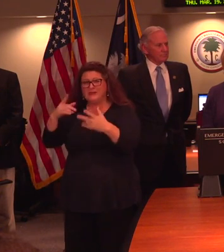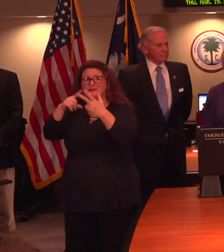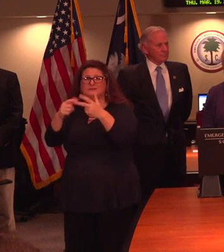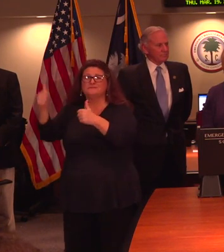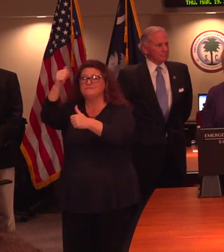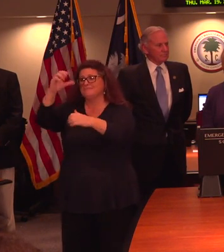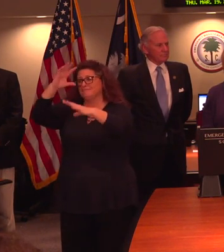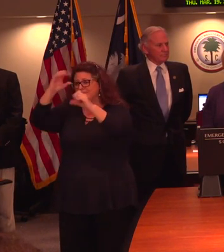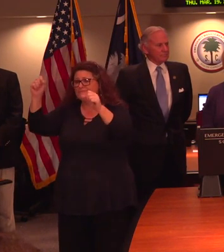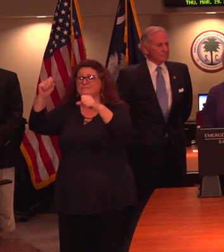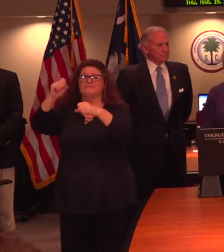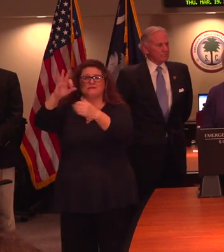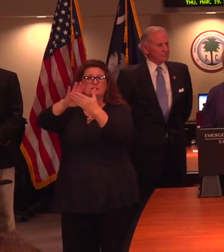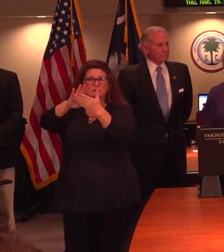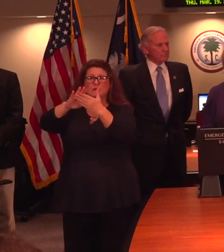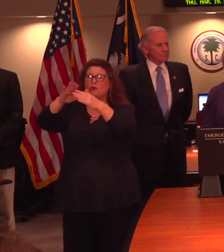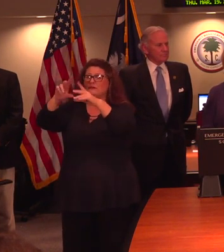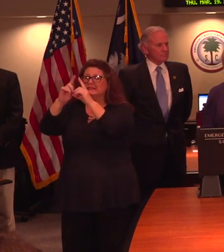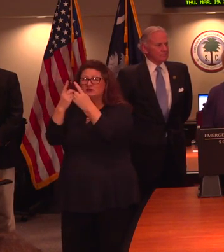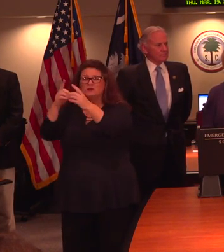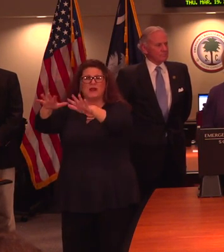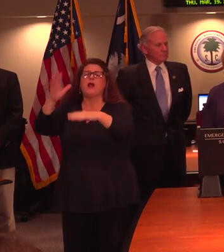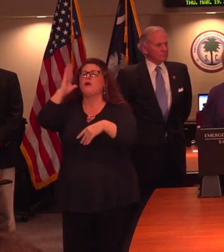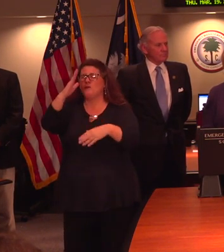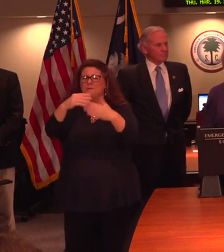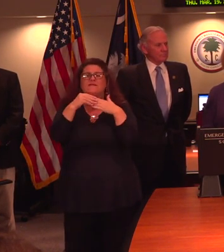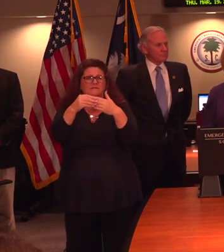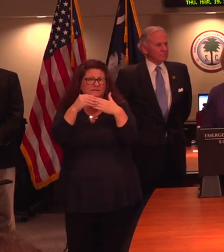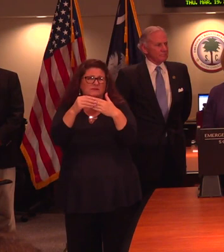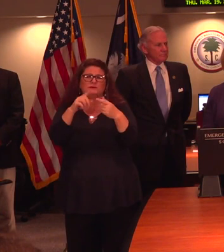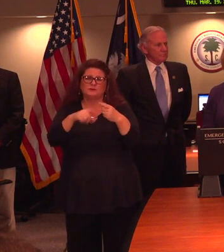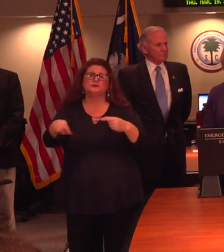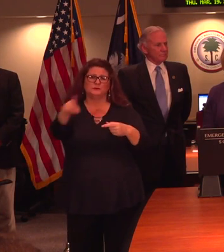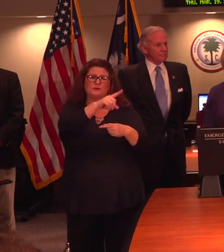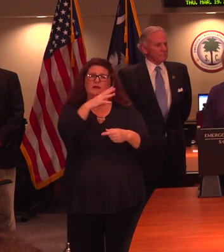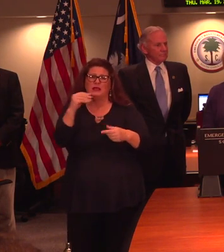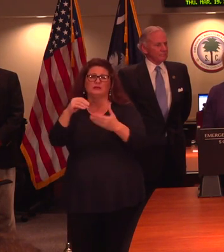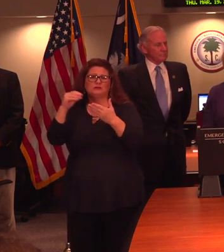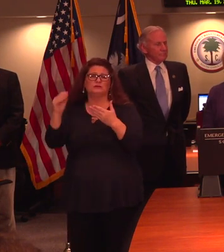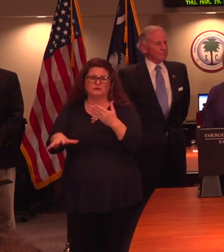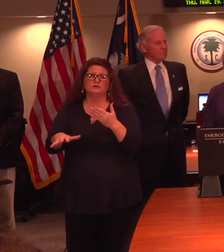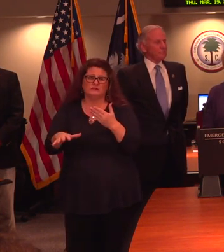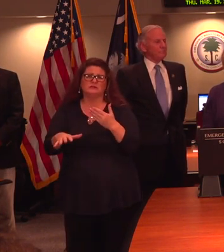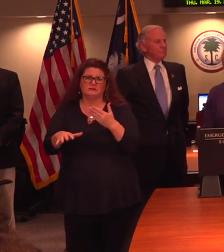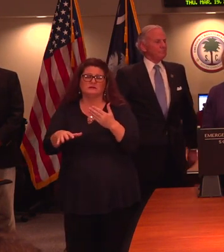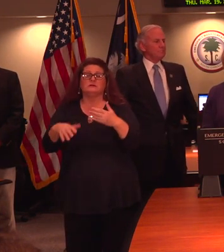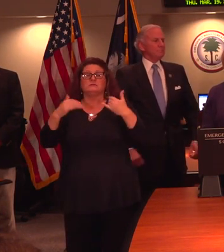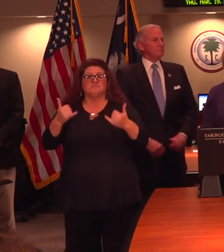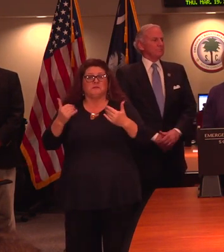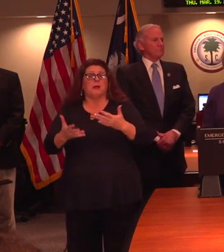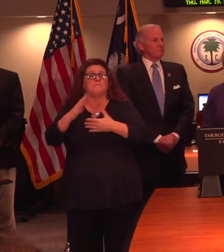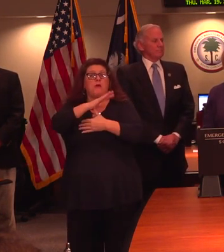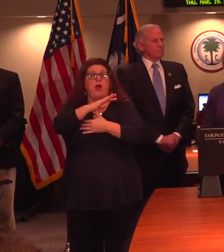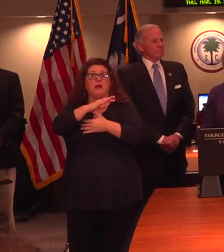we're going to do everything we possibly can to give the flexibility to our students. One of the priorities for us will be